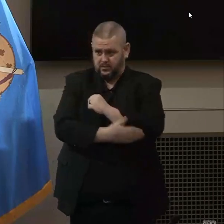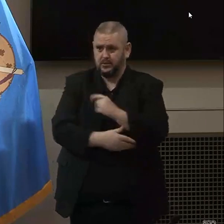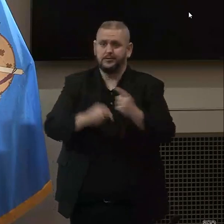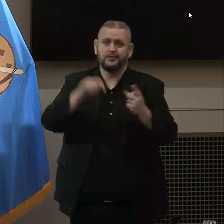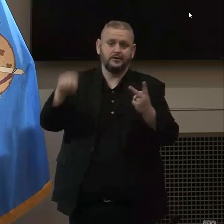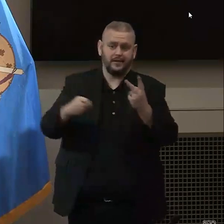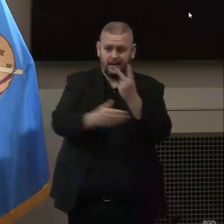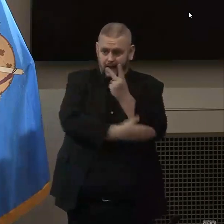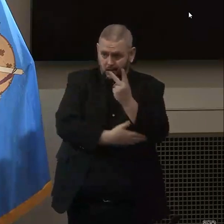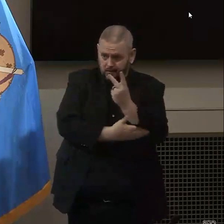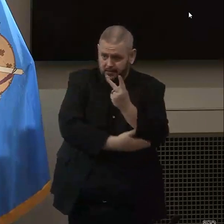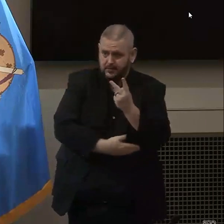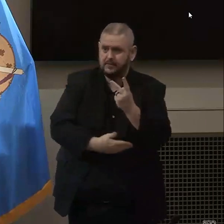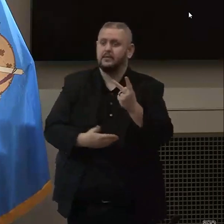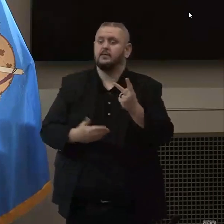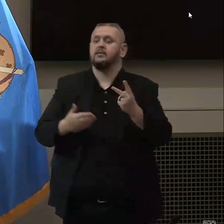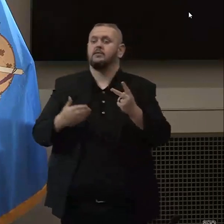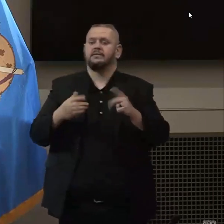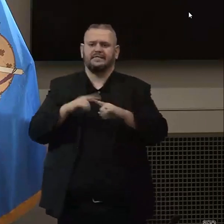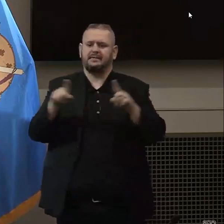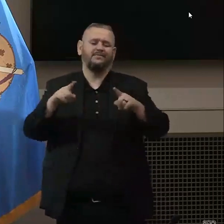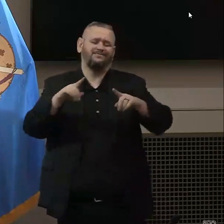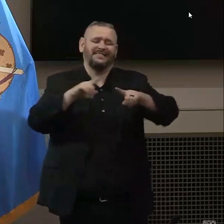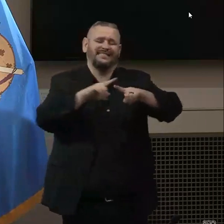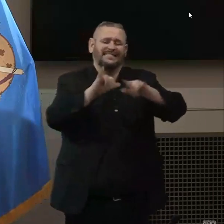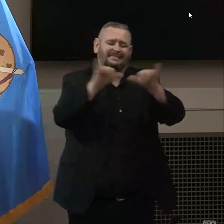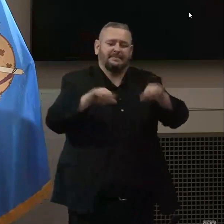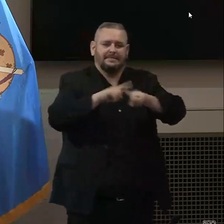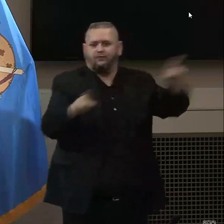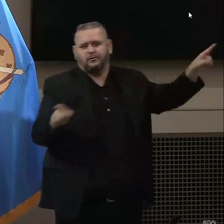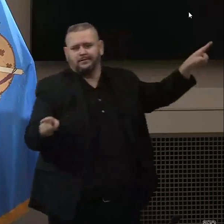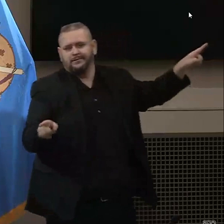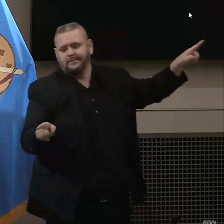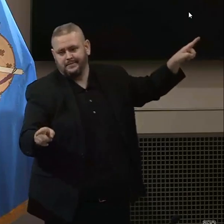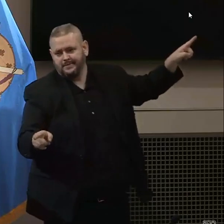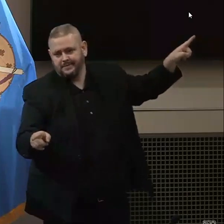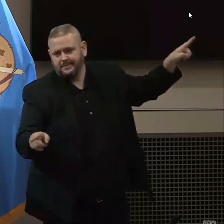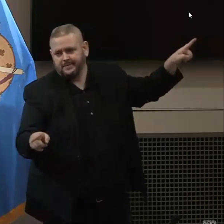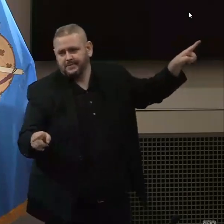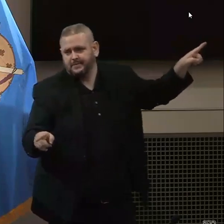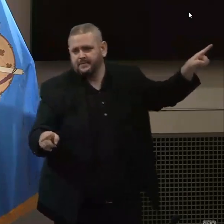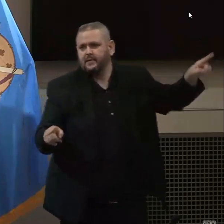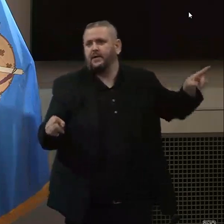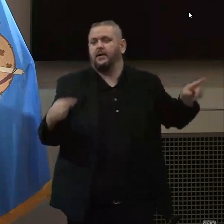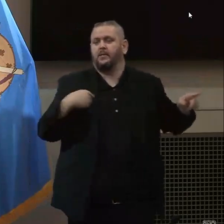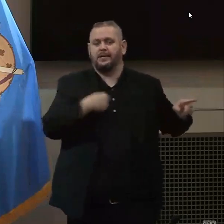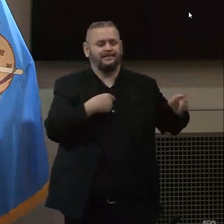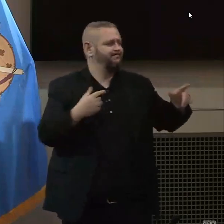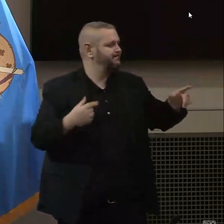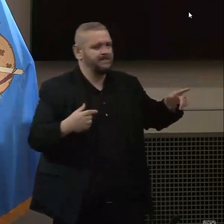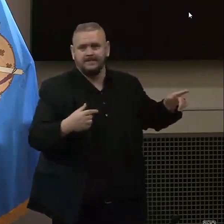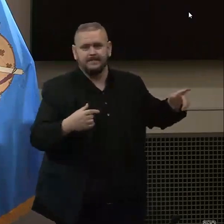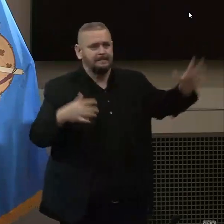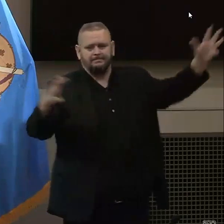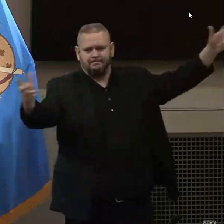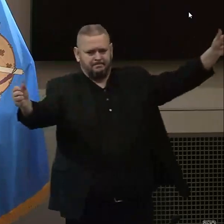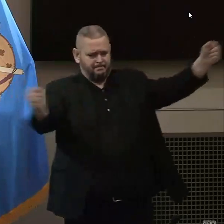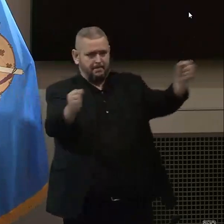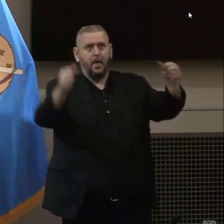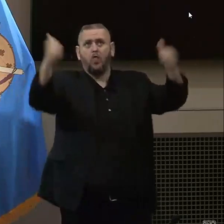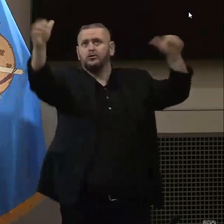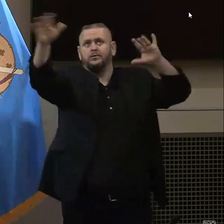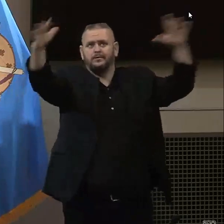system. Early on, we signed an executive order that brought all that underneath the state department of health,